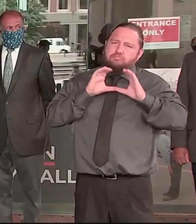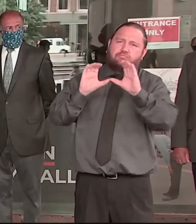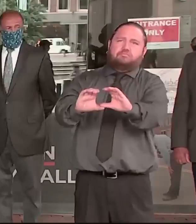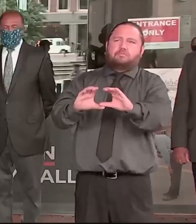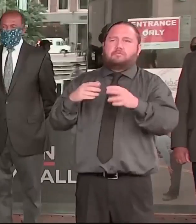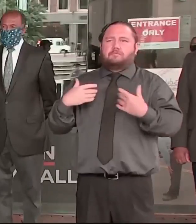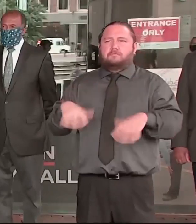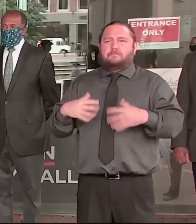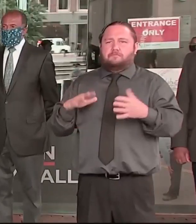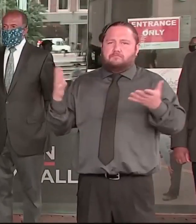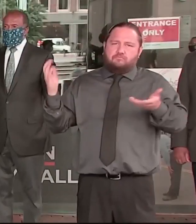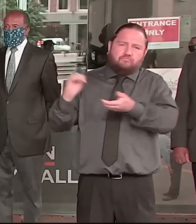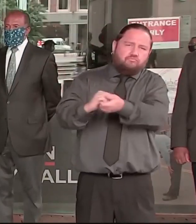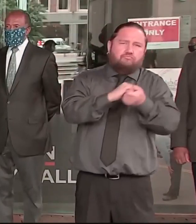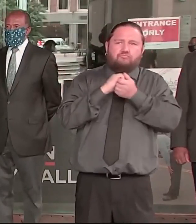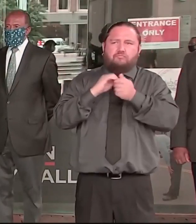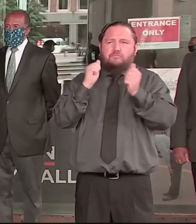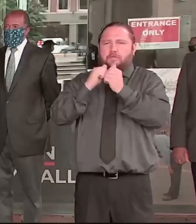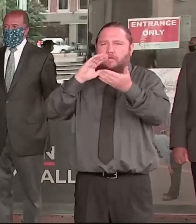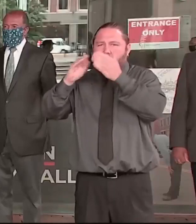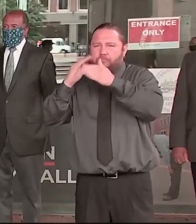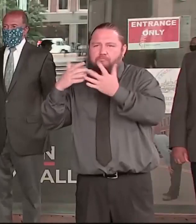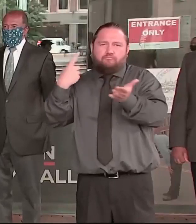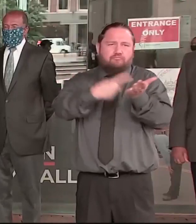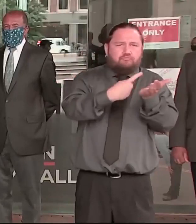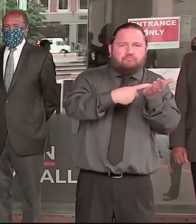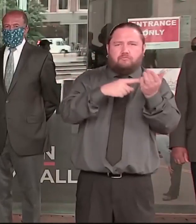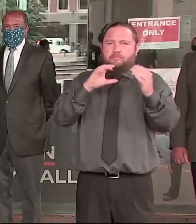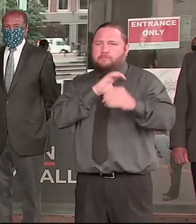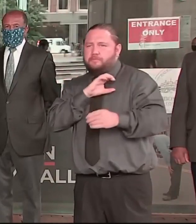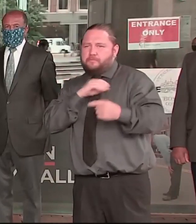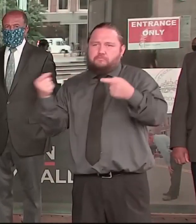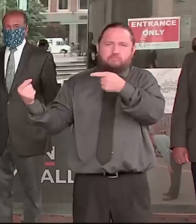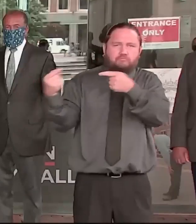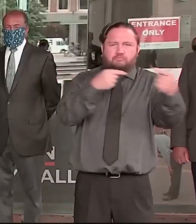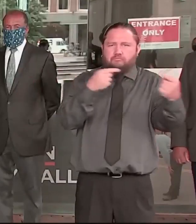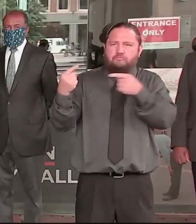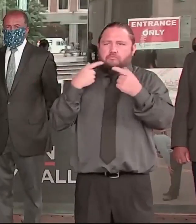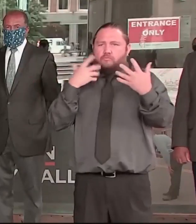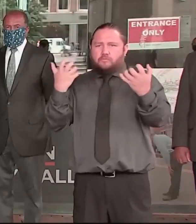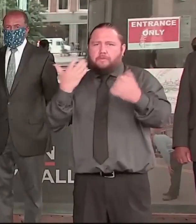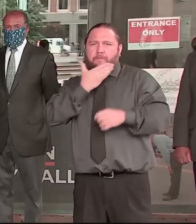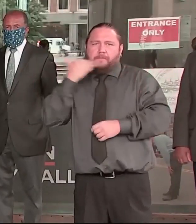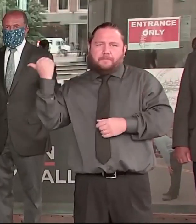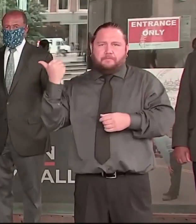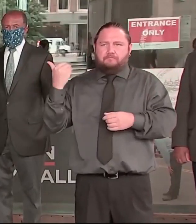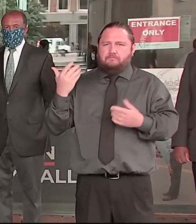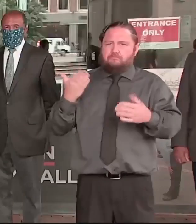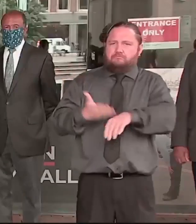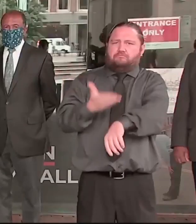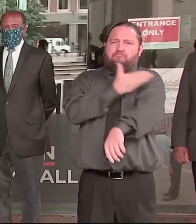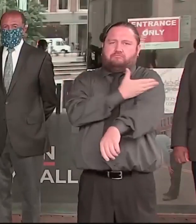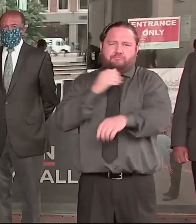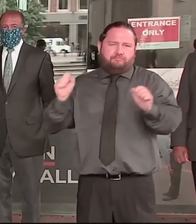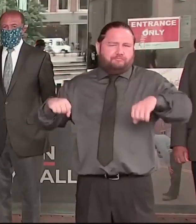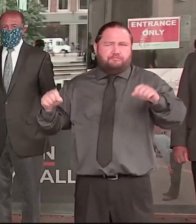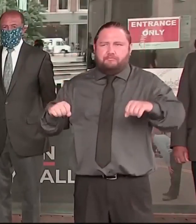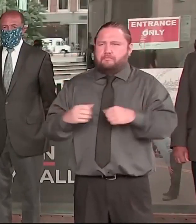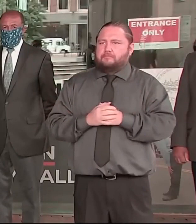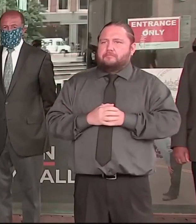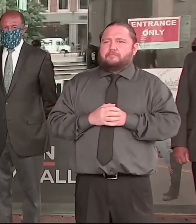first day as mayor of this great city. Our officers continue to build strong foundations of trust